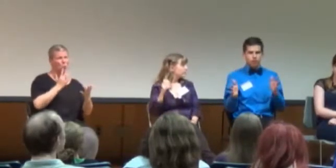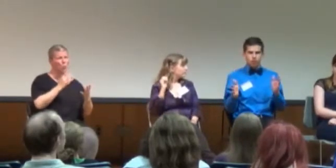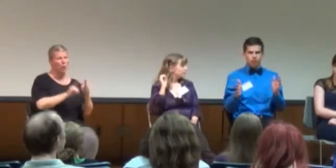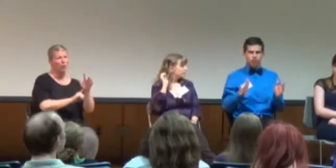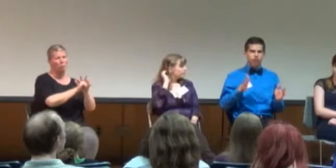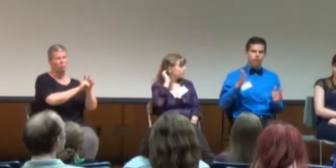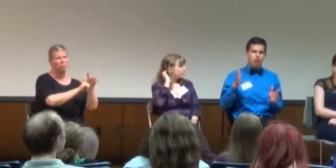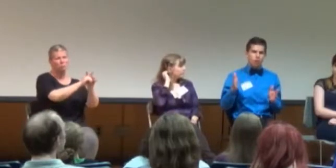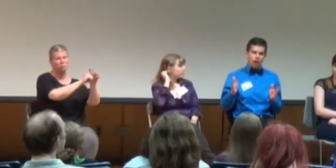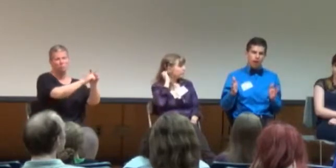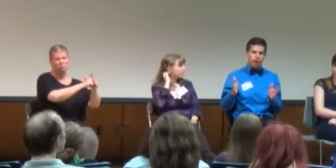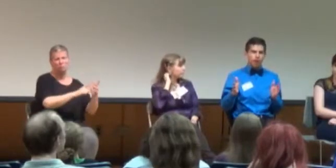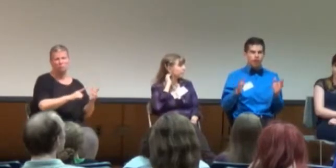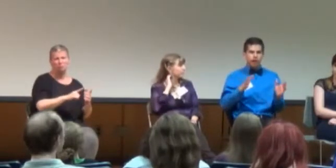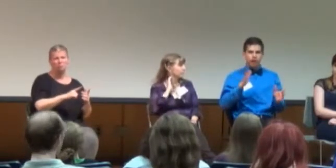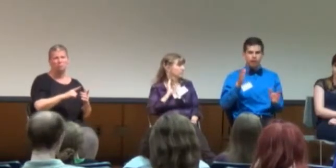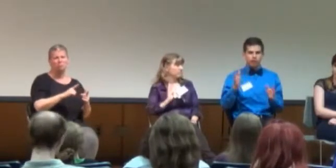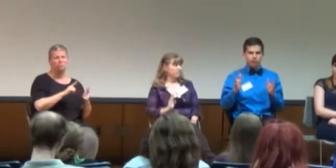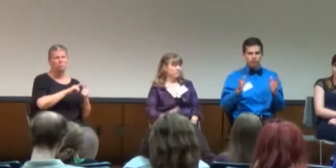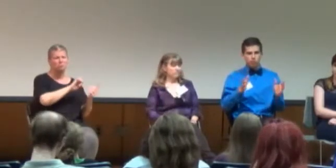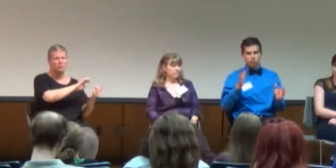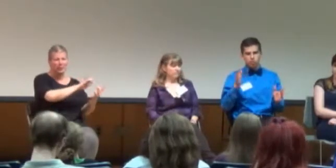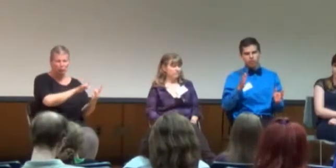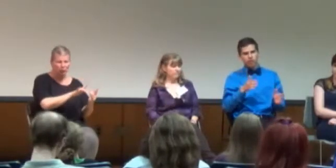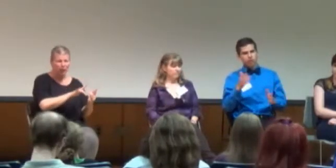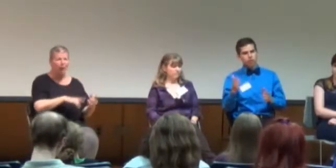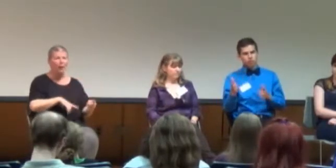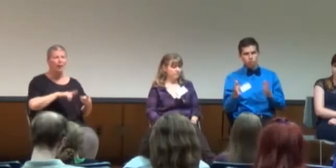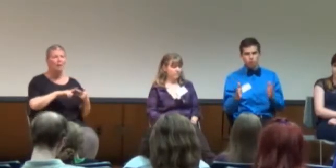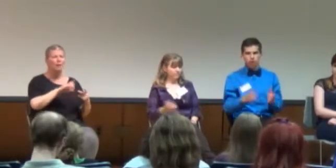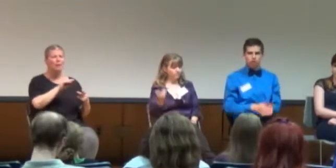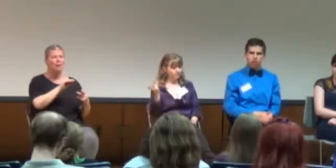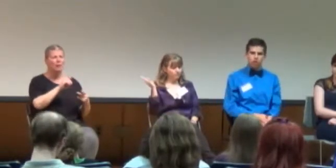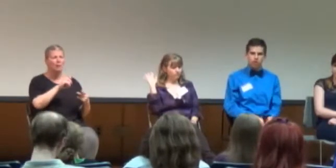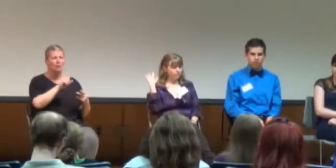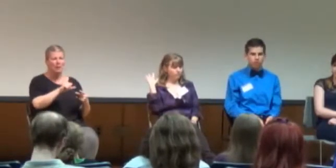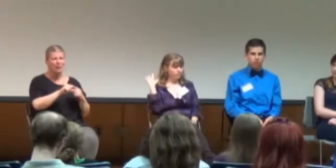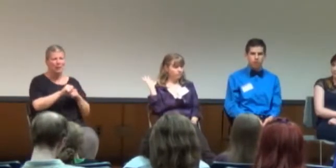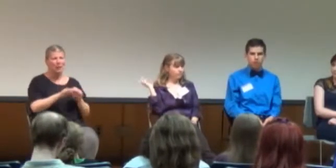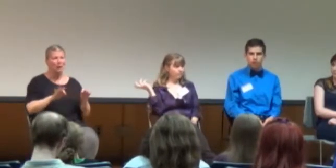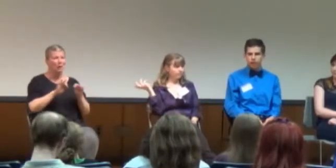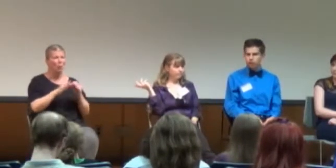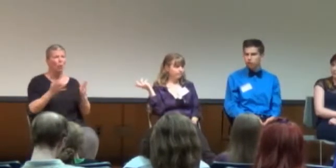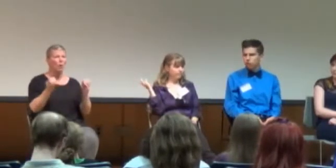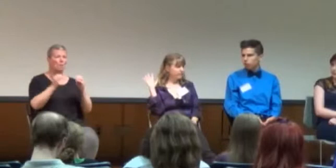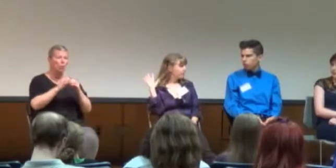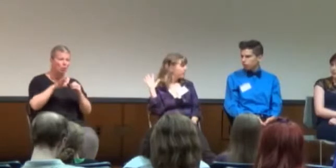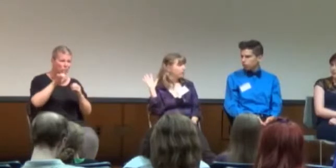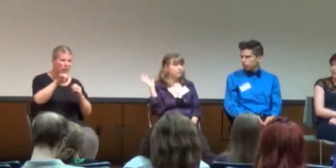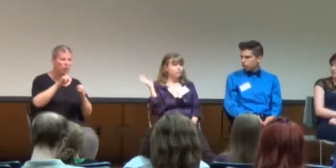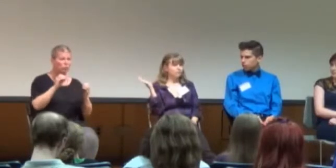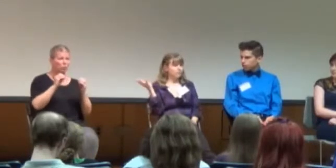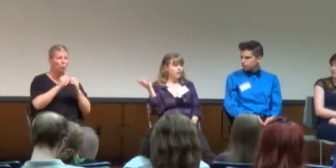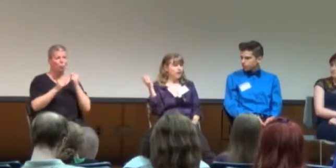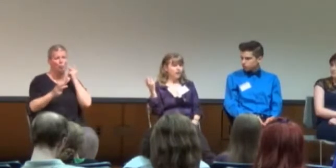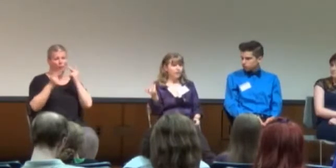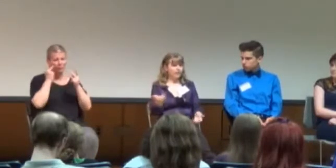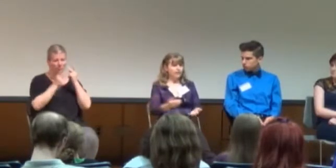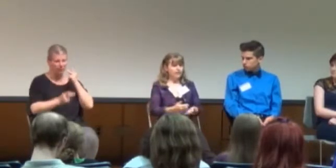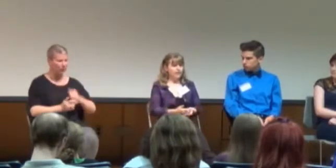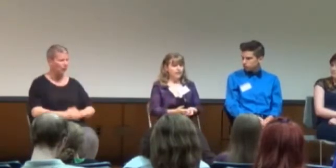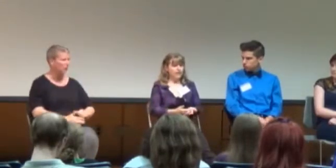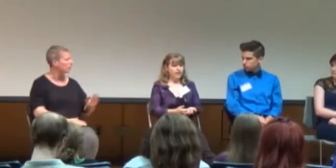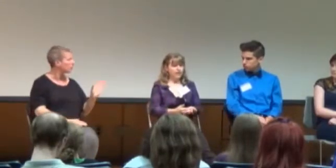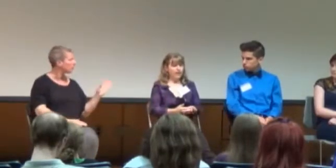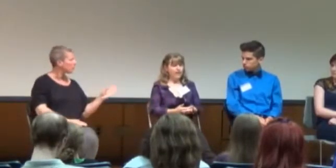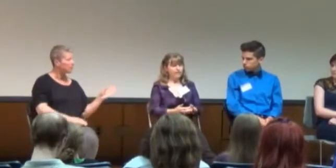for a while. So, and things will shift as there's more education and visibility and all that. And I